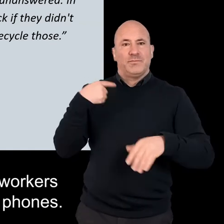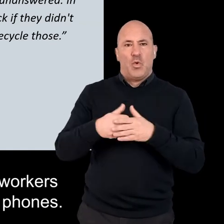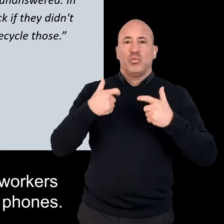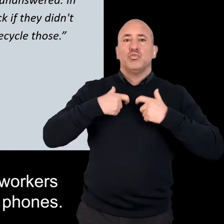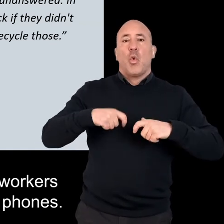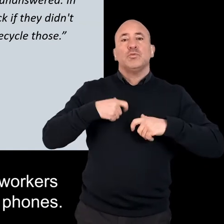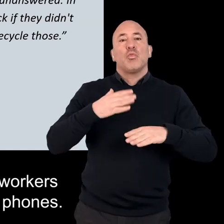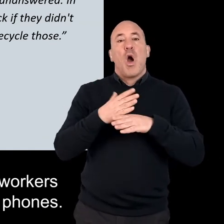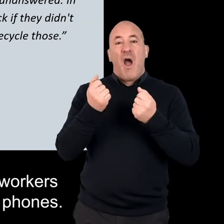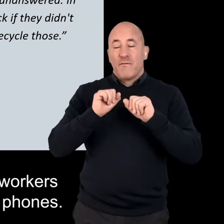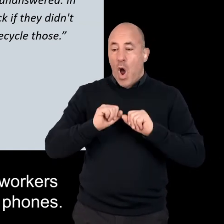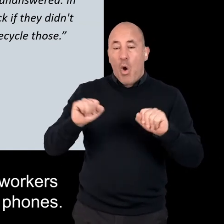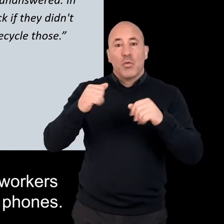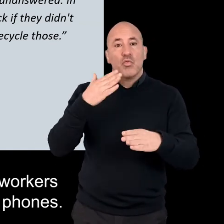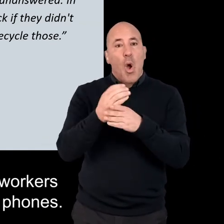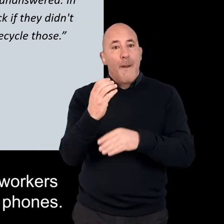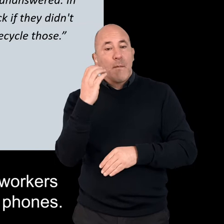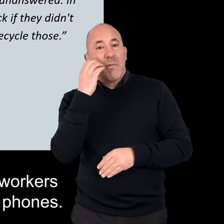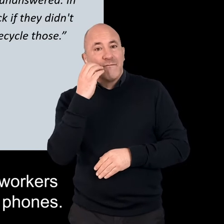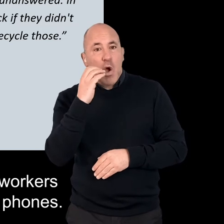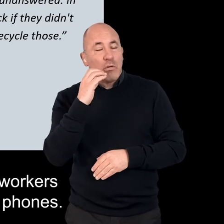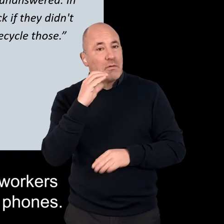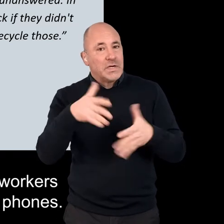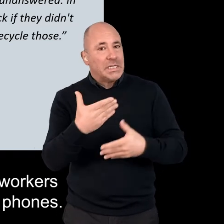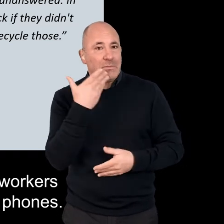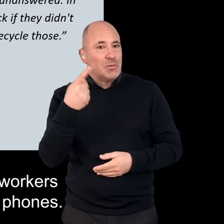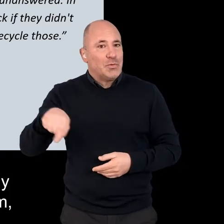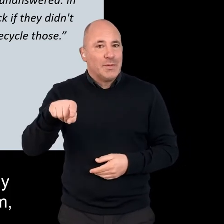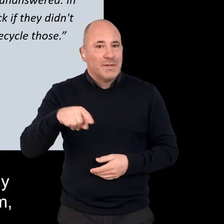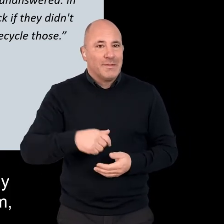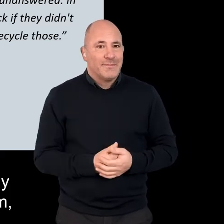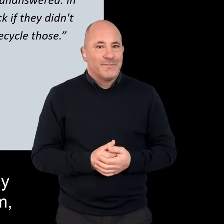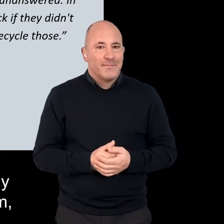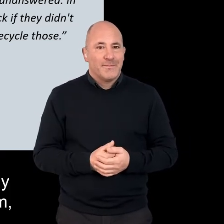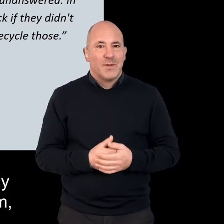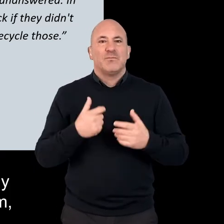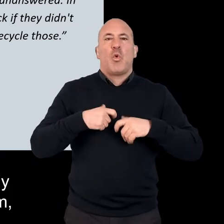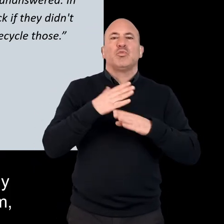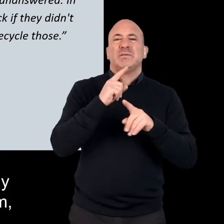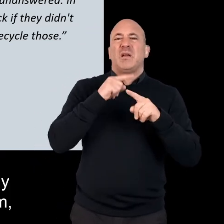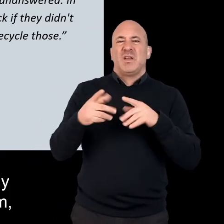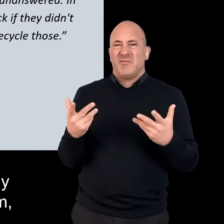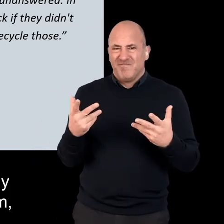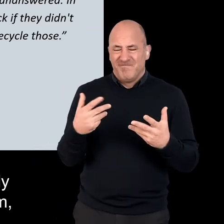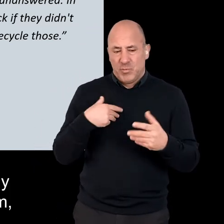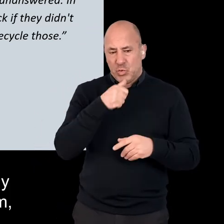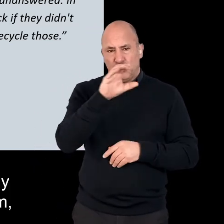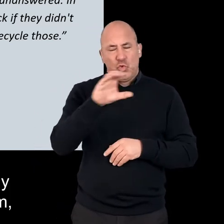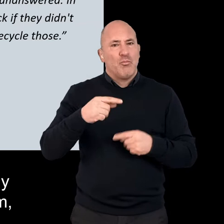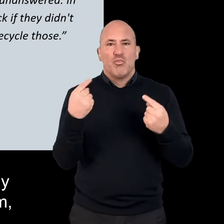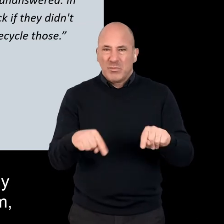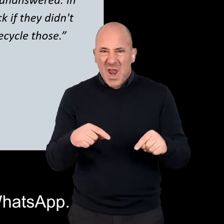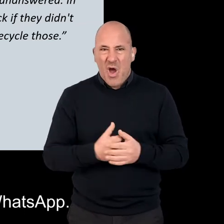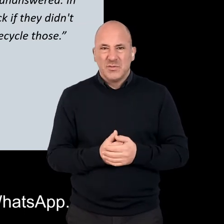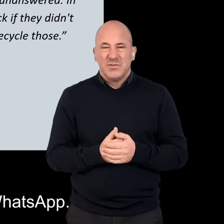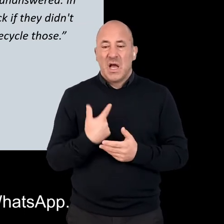COVID, social workers didn't necessarily have work mobile phones. Social workers were also frequently not allowed to use Zoom,